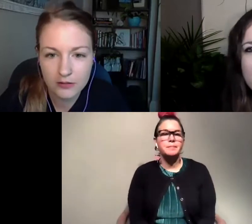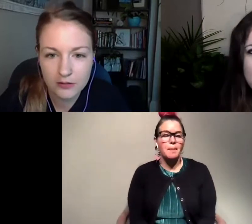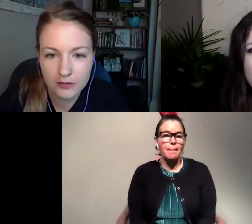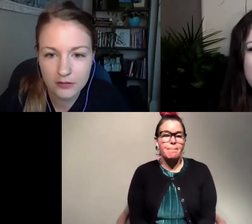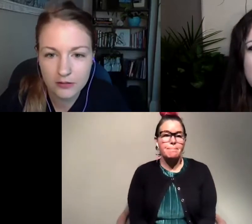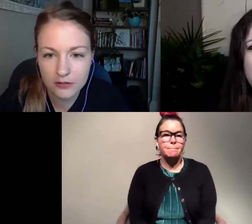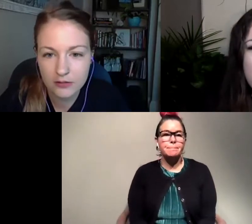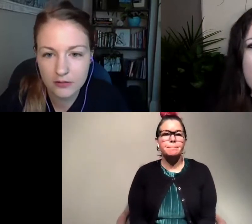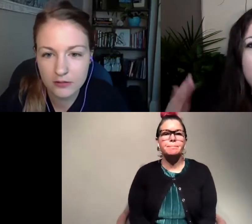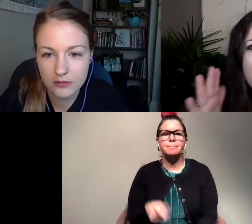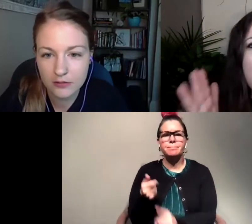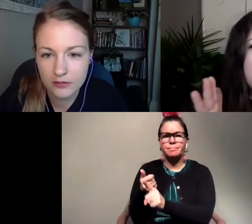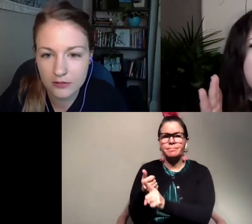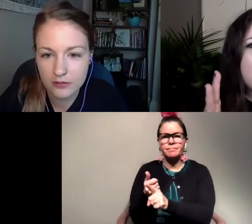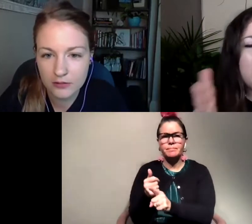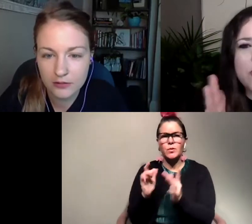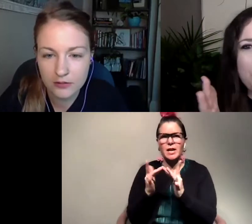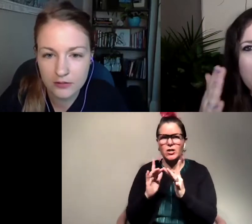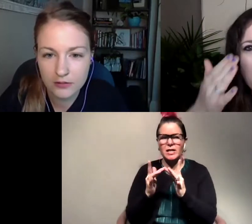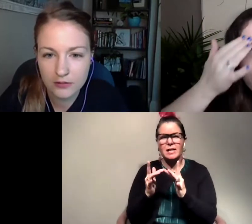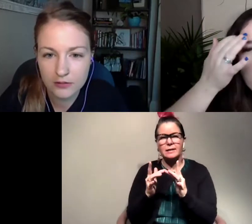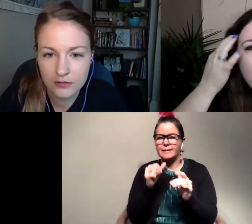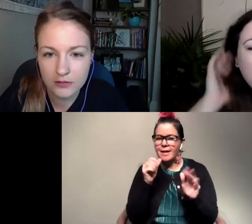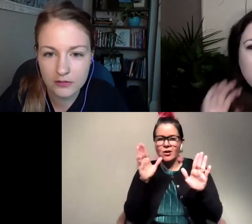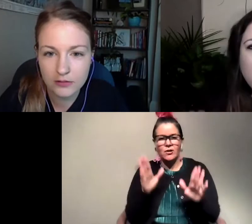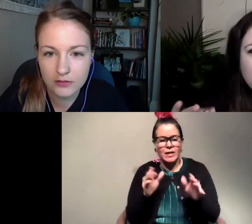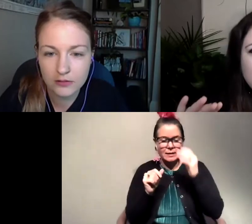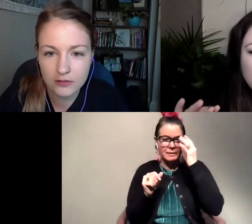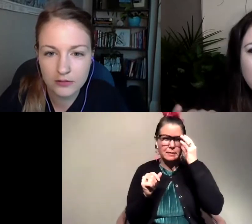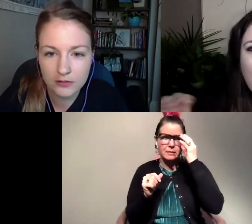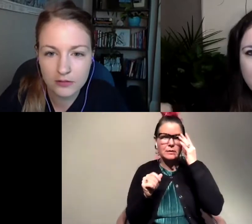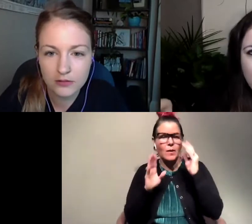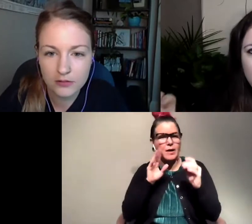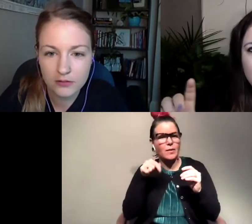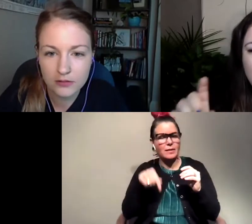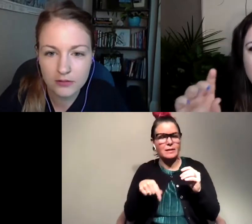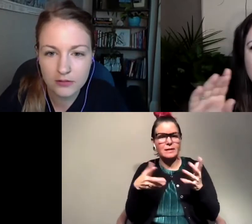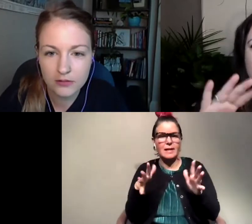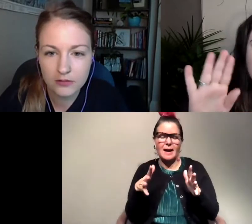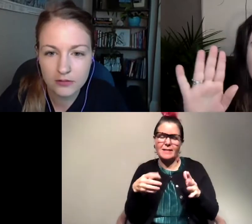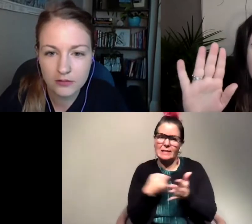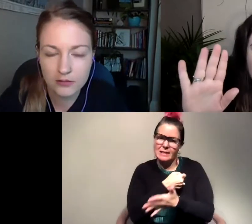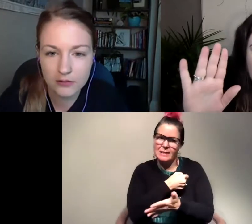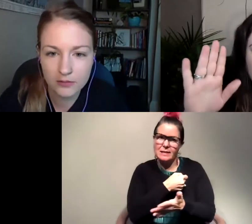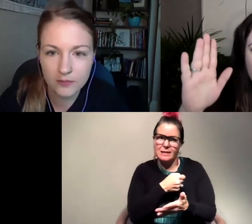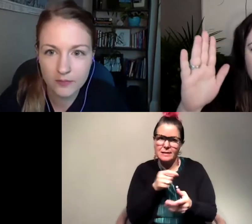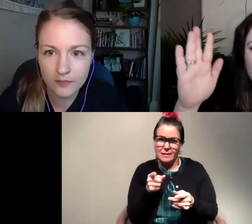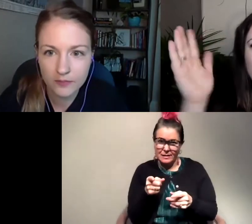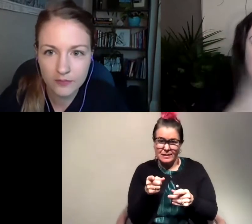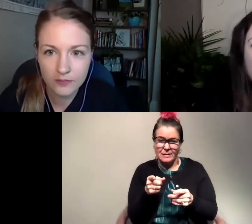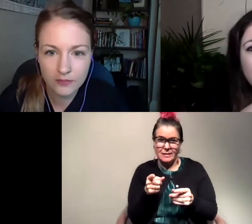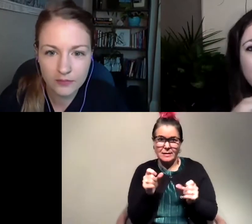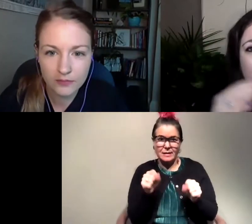Caitlin your internet connection isn't super great so I know that this is kind of a bummer but do you think you might want to